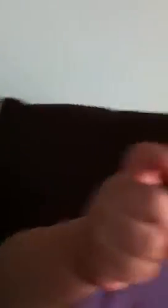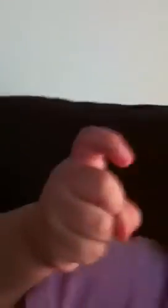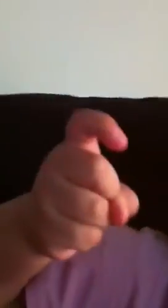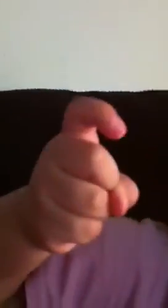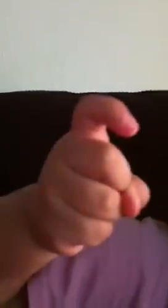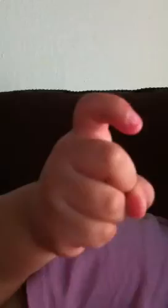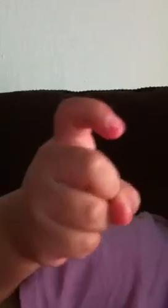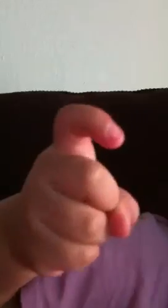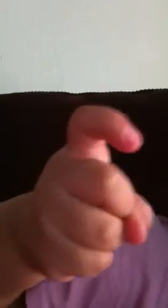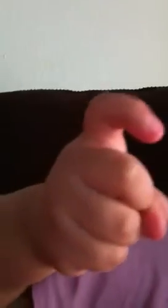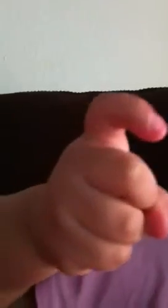Y,